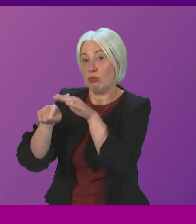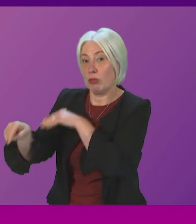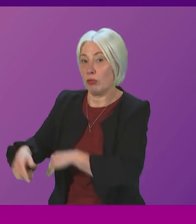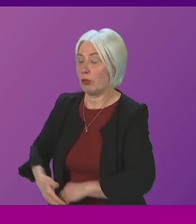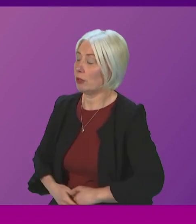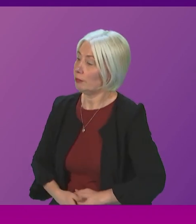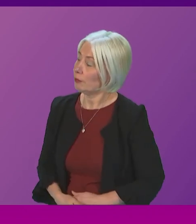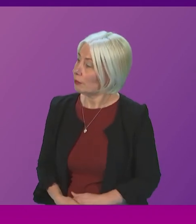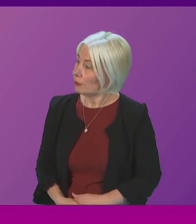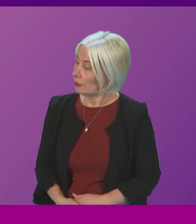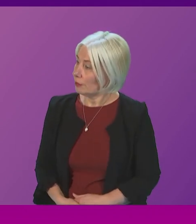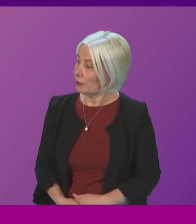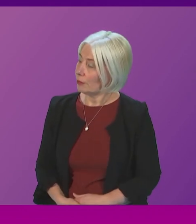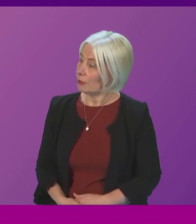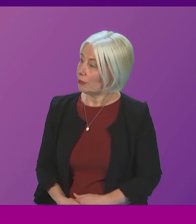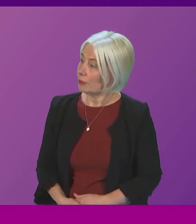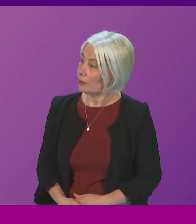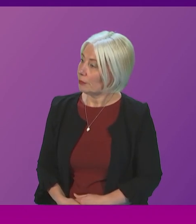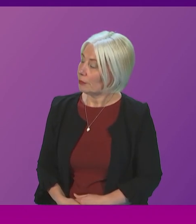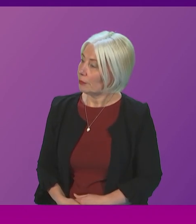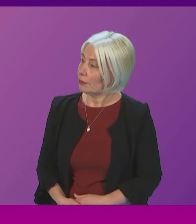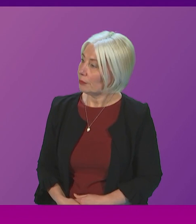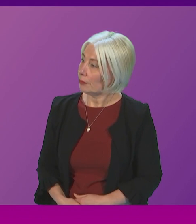Chamber and Public Gallery Thank you